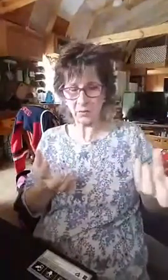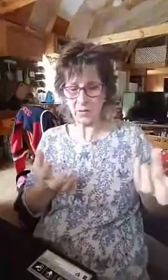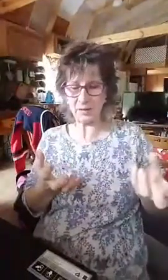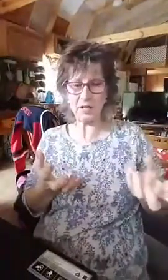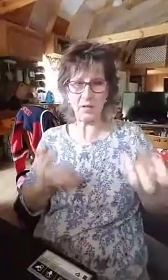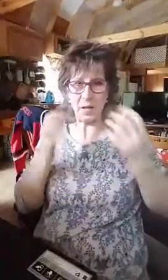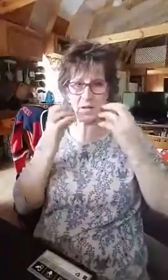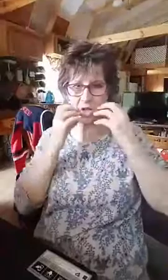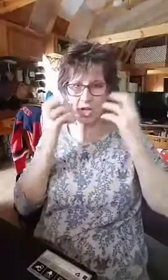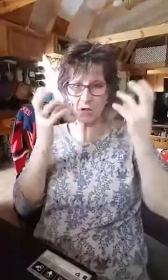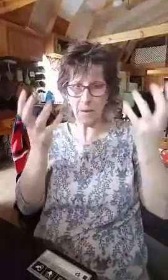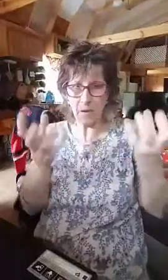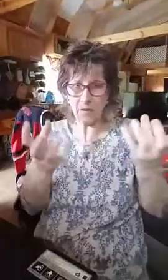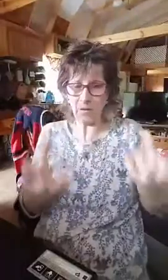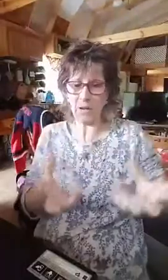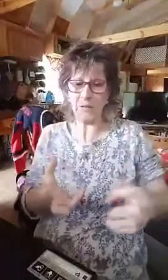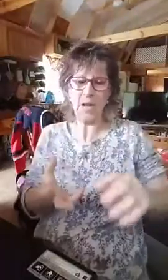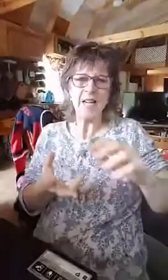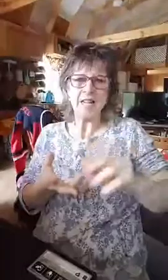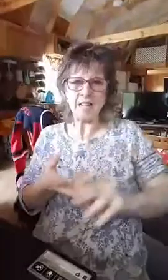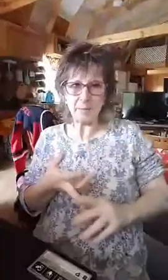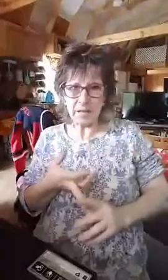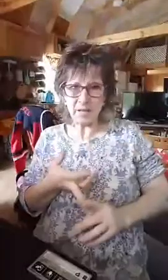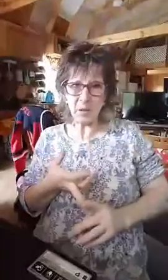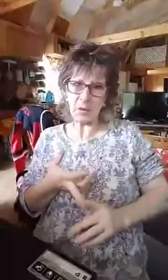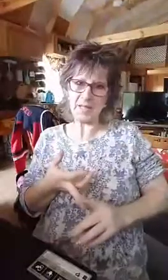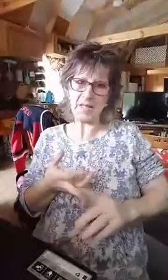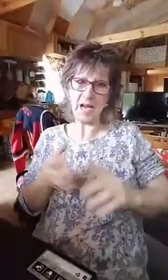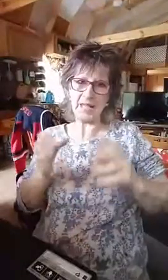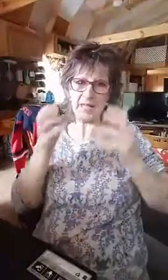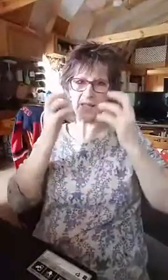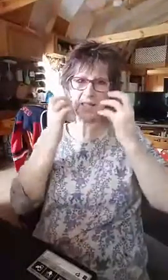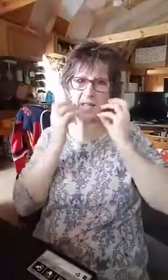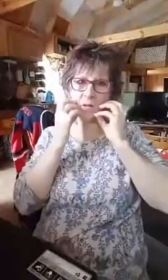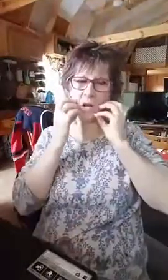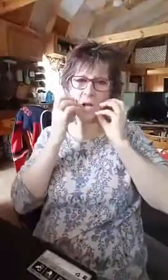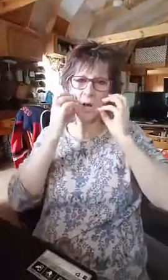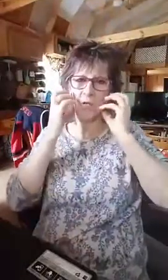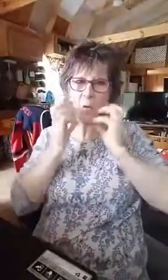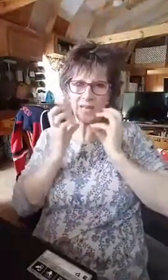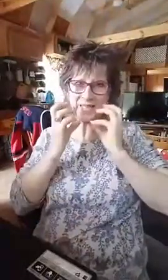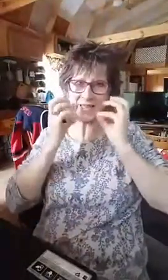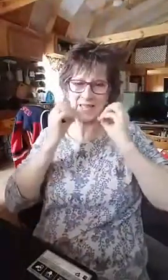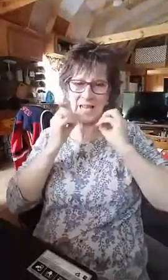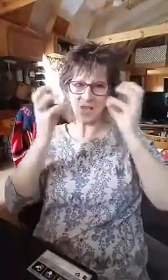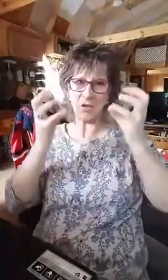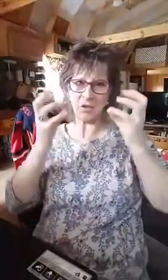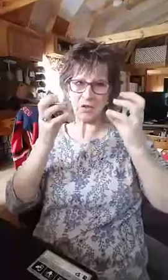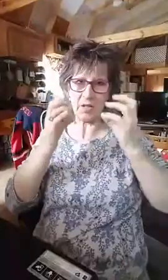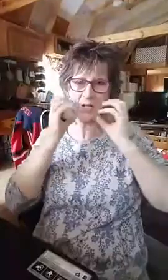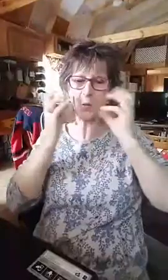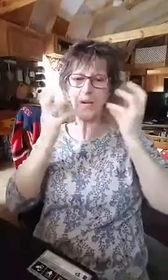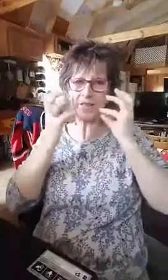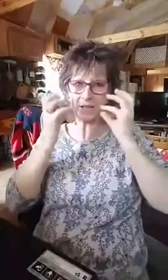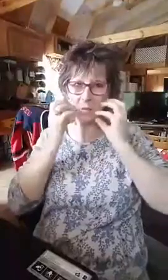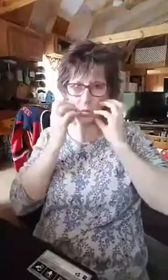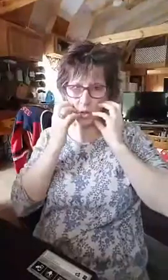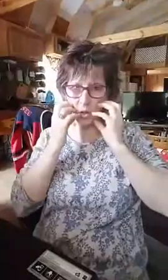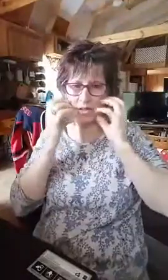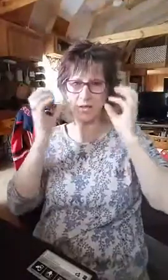frequency of your mouth, change the power of your mouth. Speak the words that God said, give voice to the angels, give voice to the word so